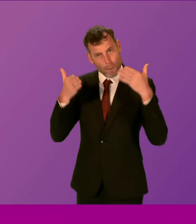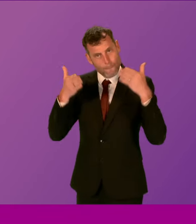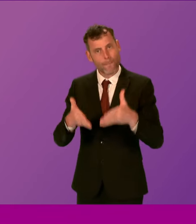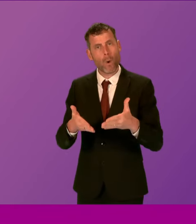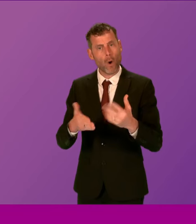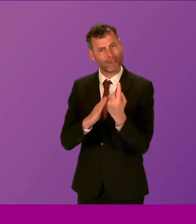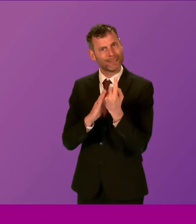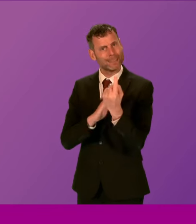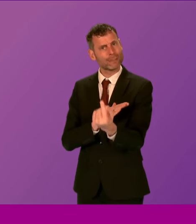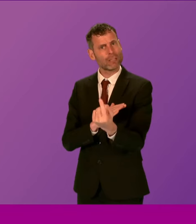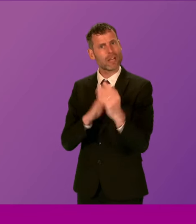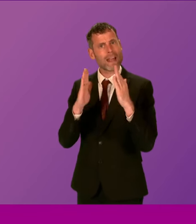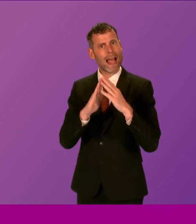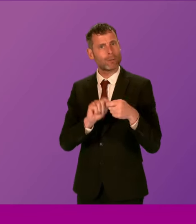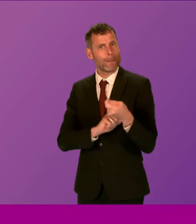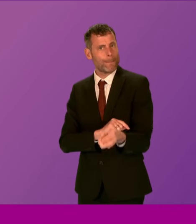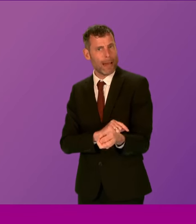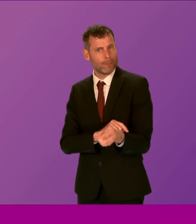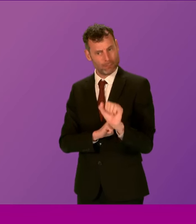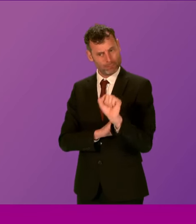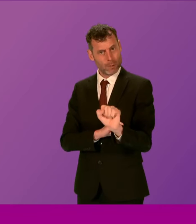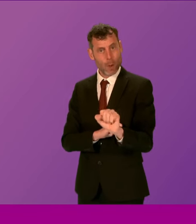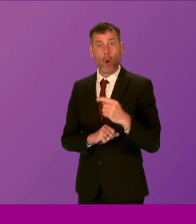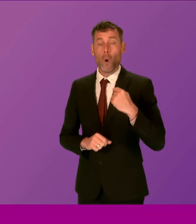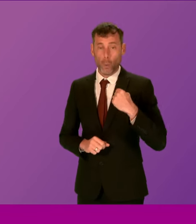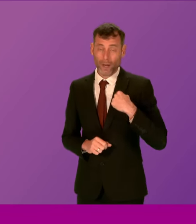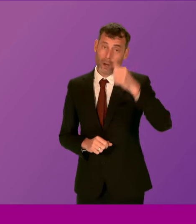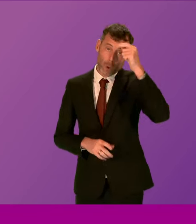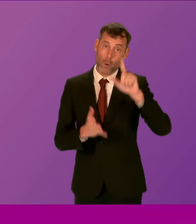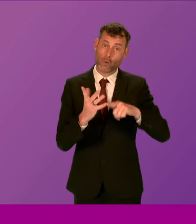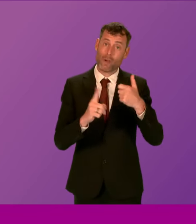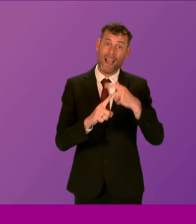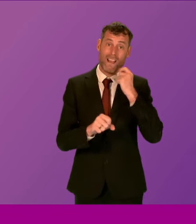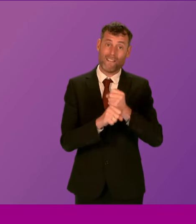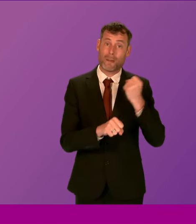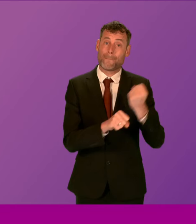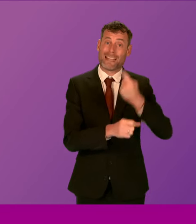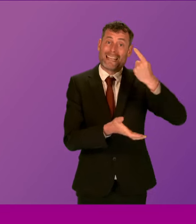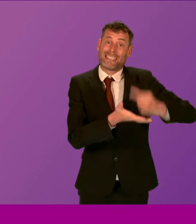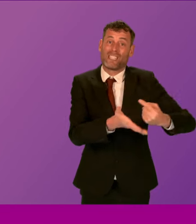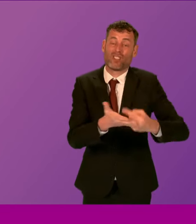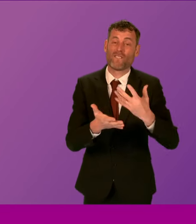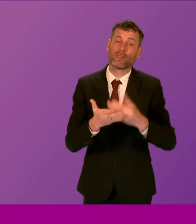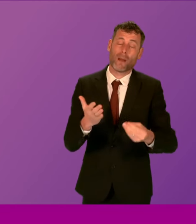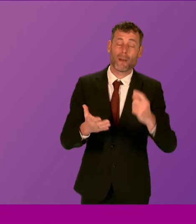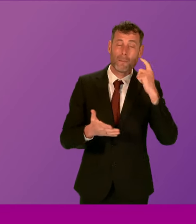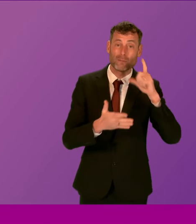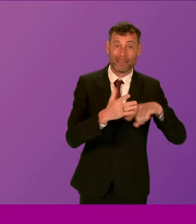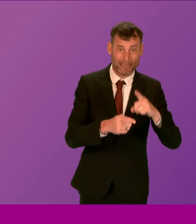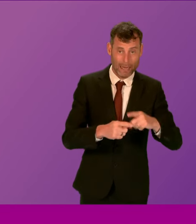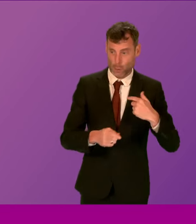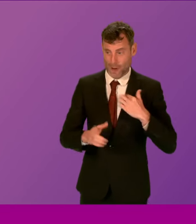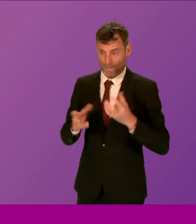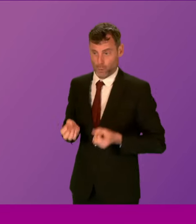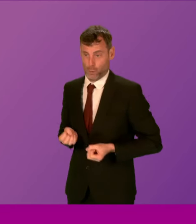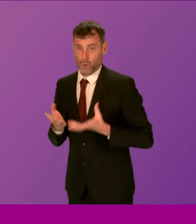can to mitigate the worst excesses of the UK Government. We'll put 35 million for specific action to end, uh, and,